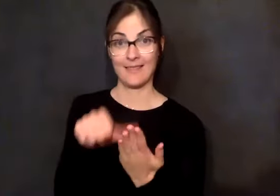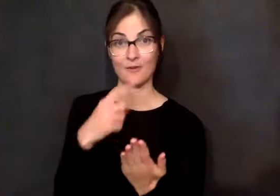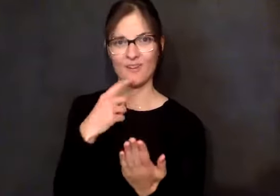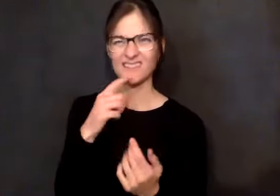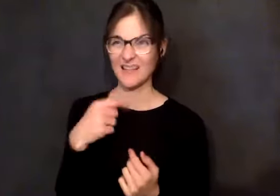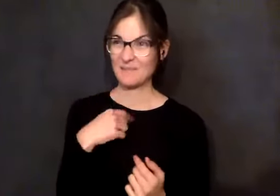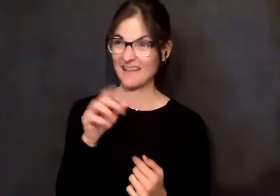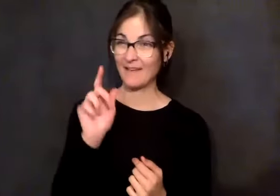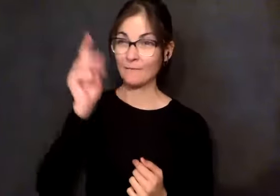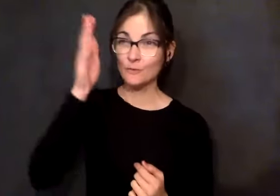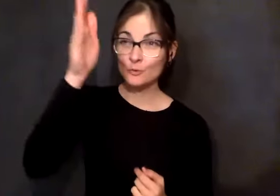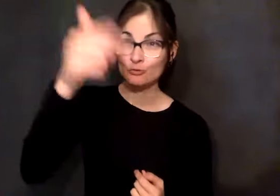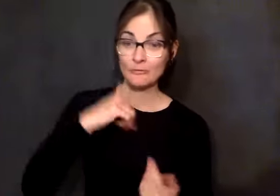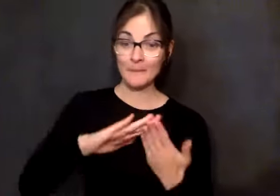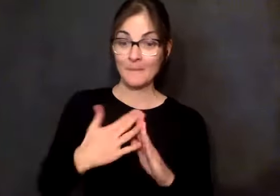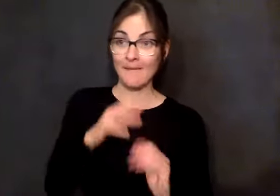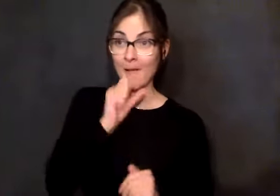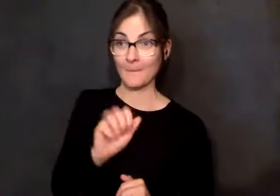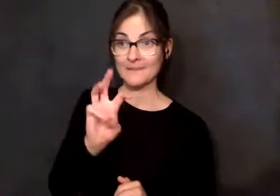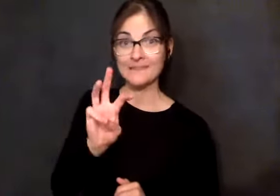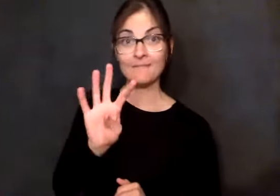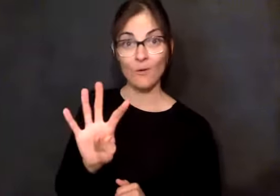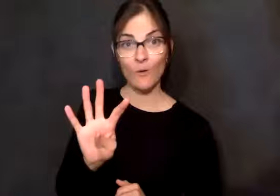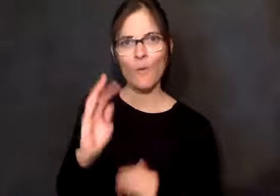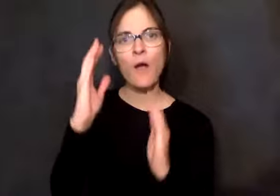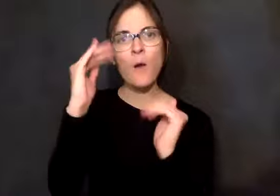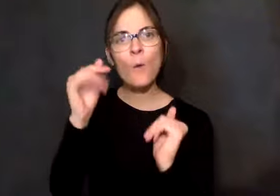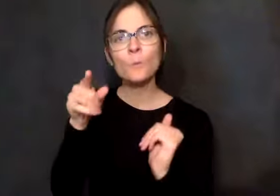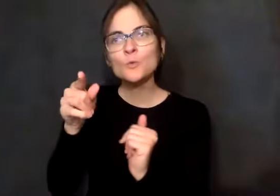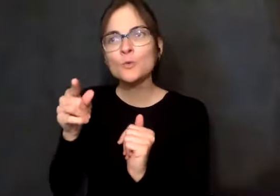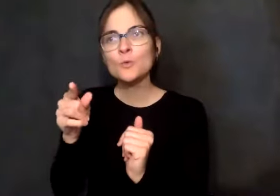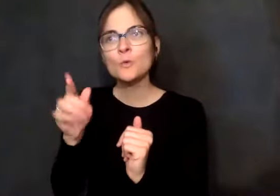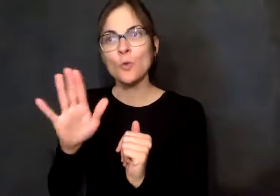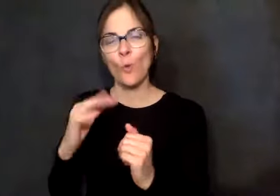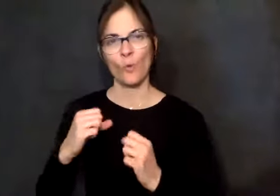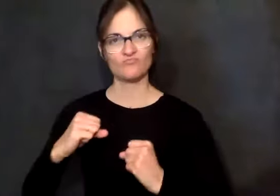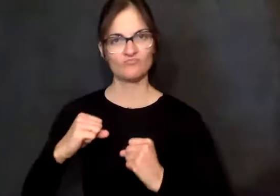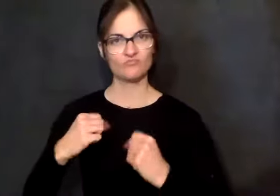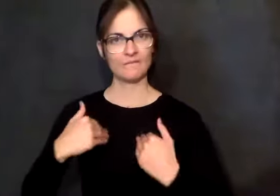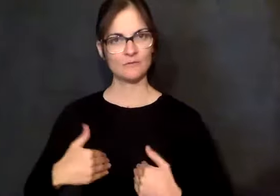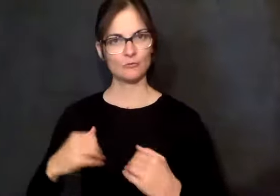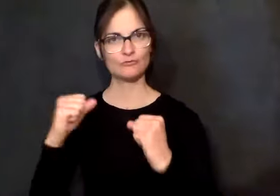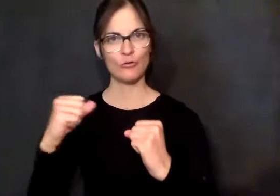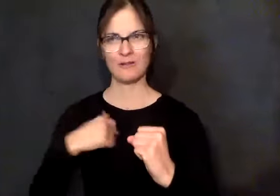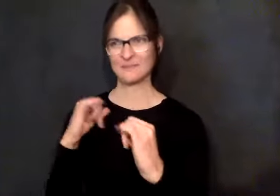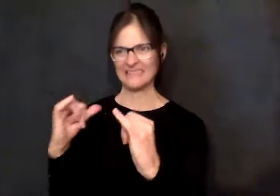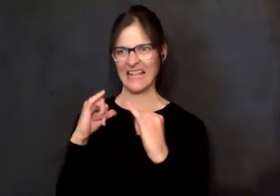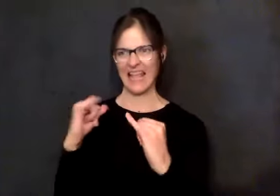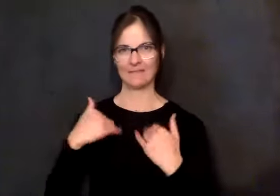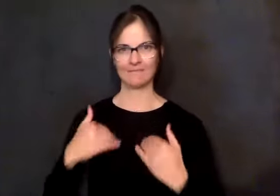to do a trip of that nature. And then I said this. See, because in my blindness, I didn't see that. That's what happens in